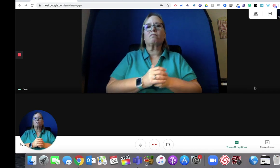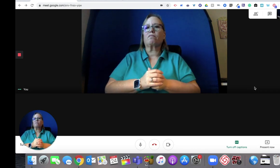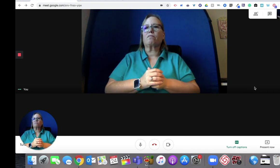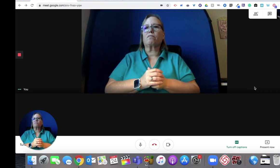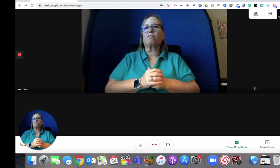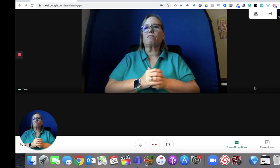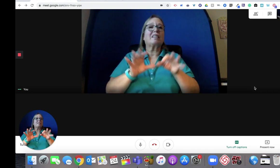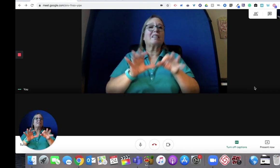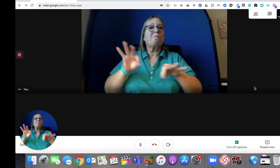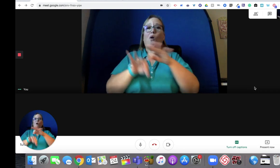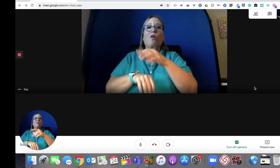sentences.